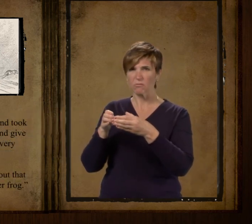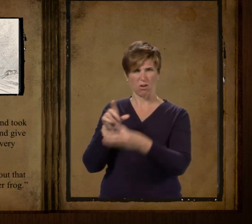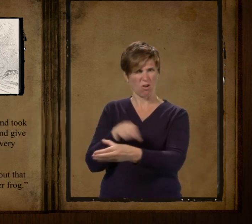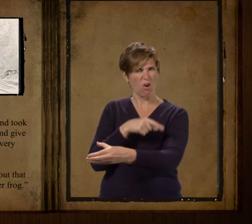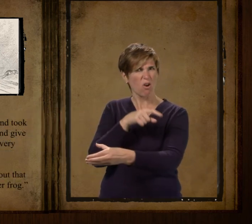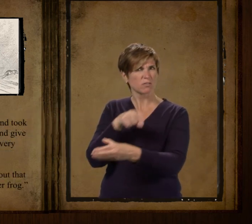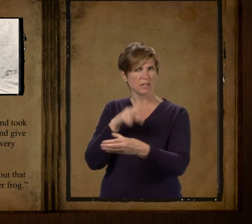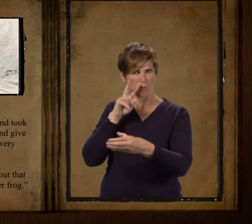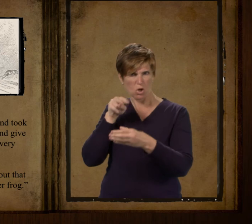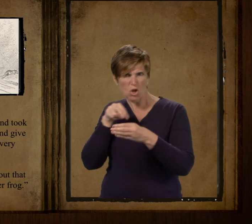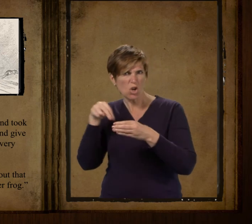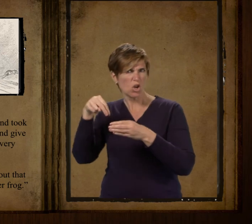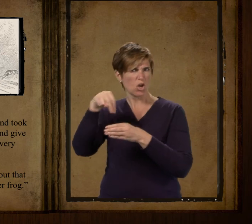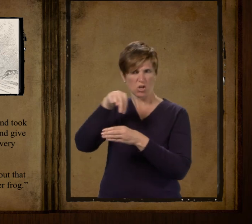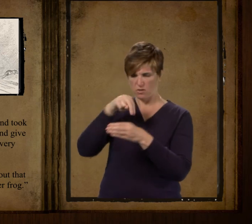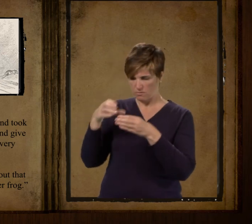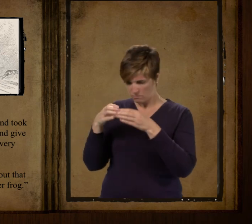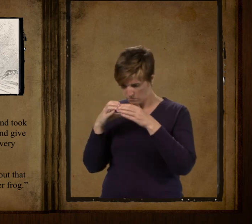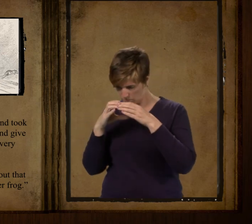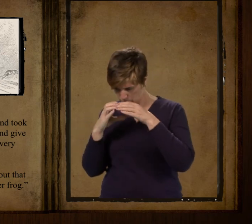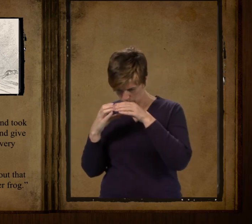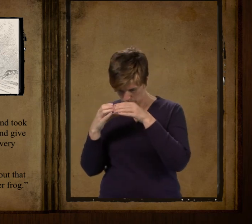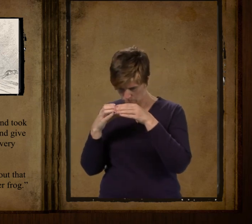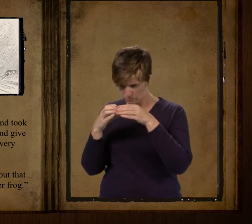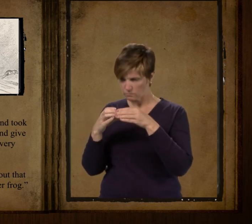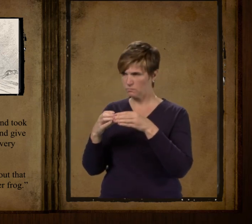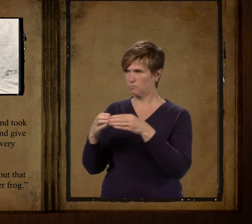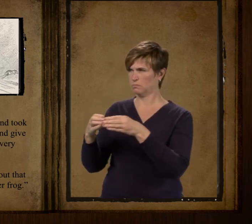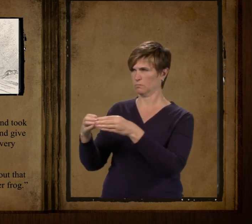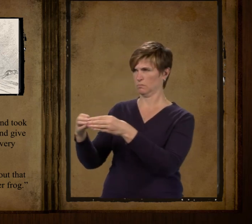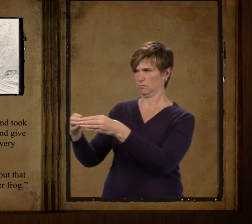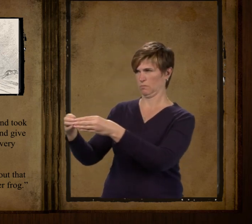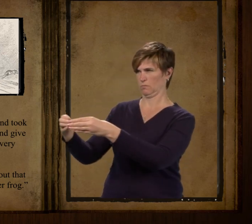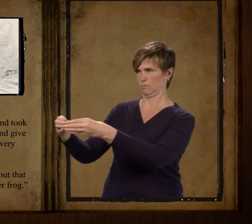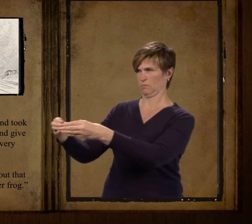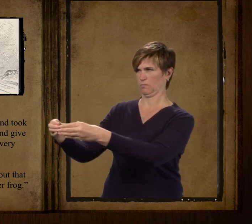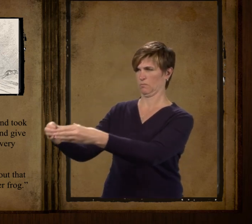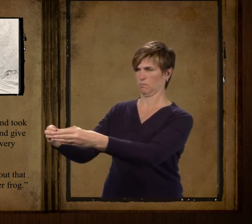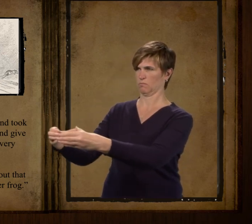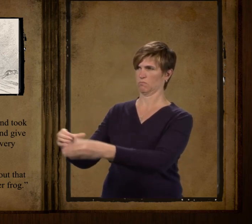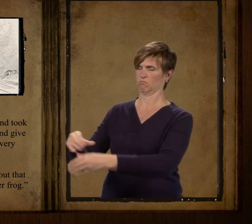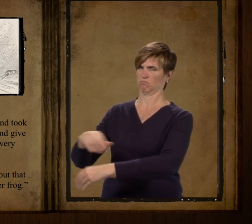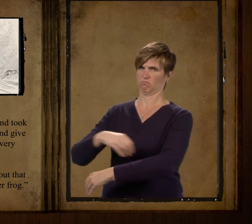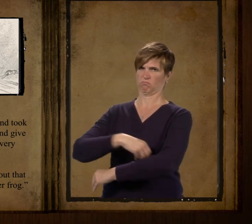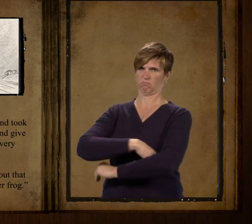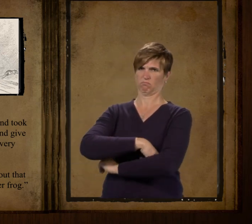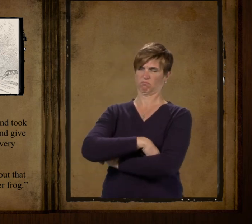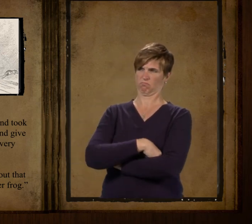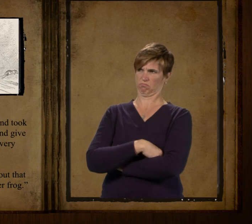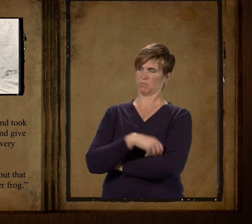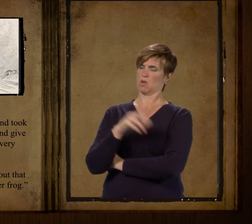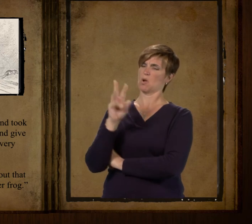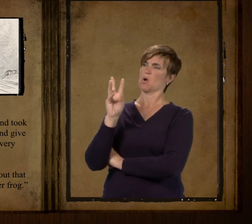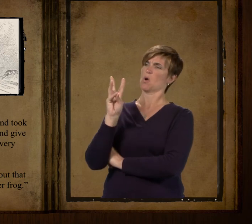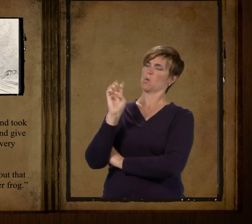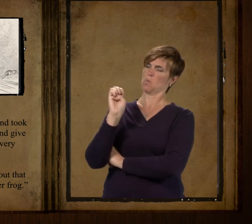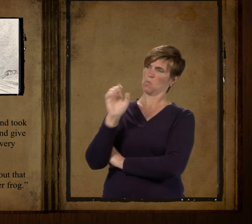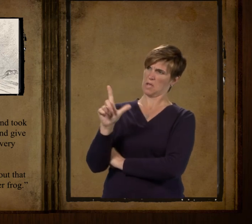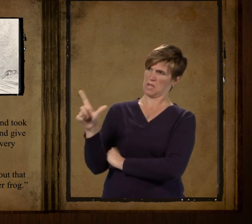the feller took the box again and took another long particular look and give it back to Smiley